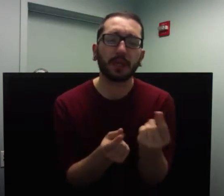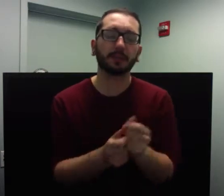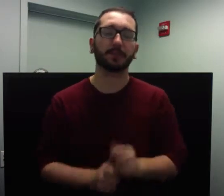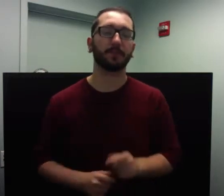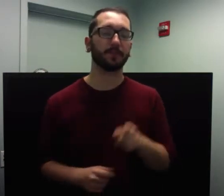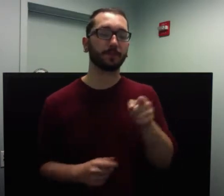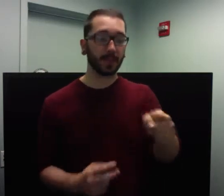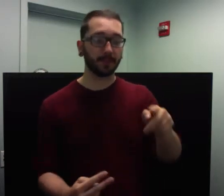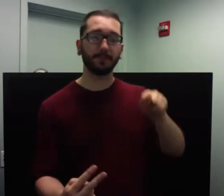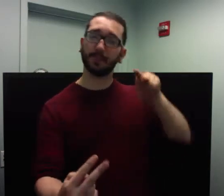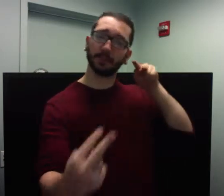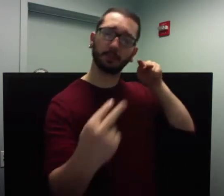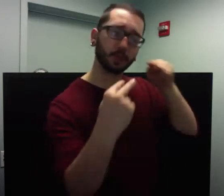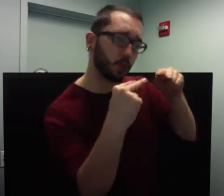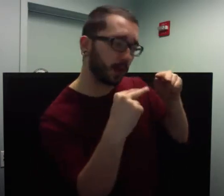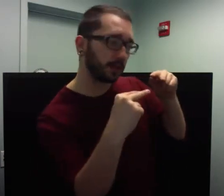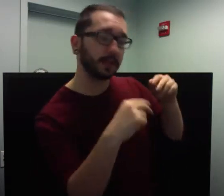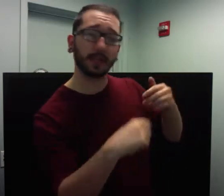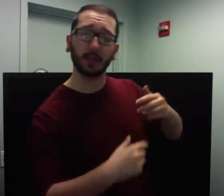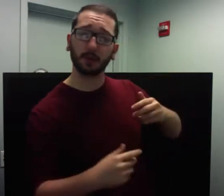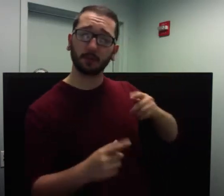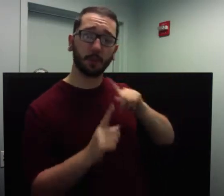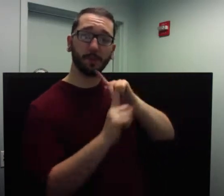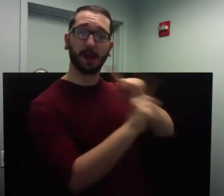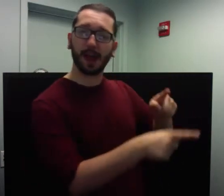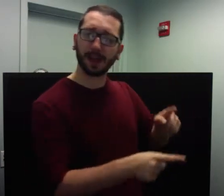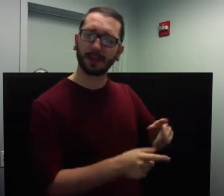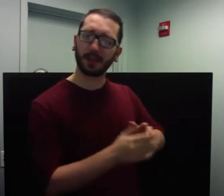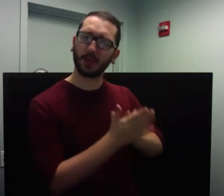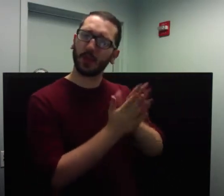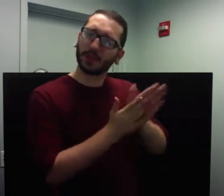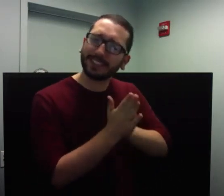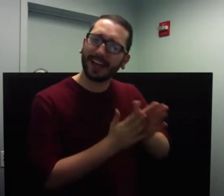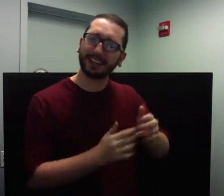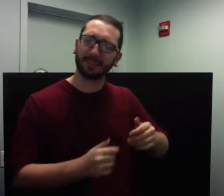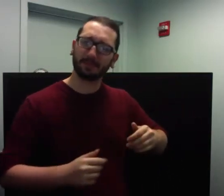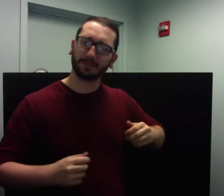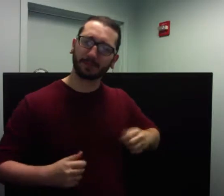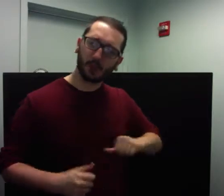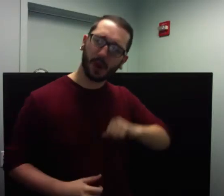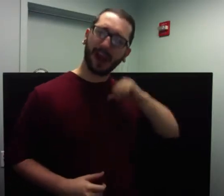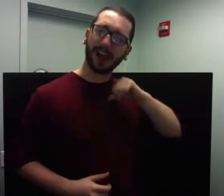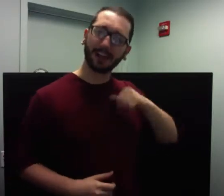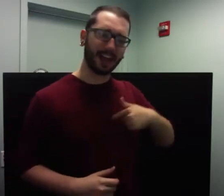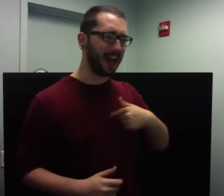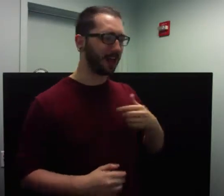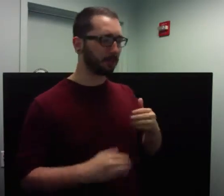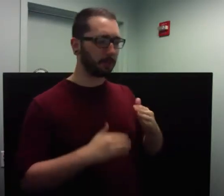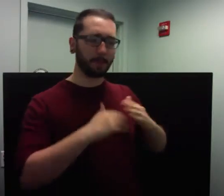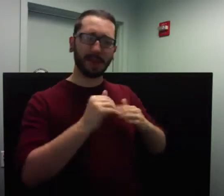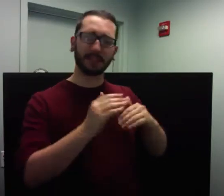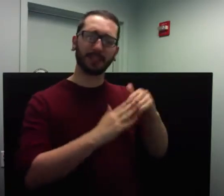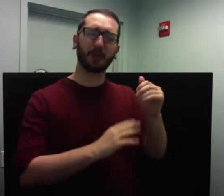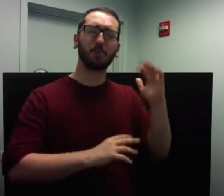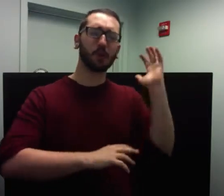squarely and replied with enthusiasm and obvious pride, I am building a beautiful cathedral.